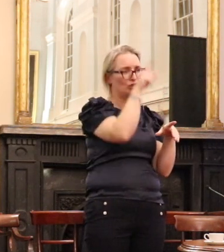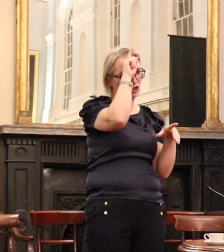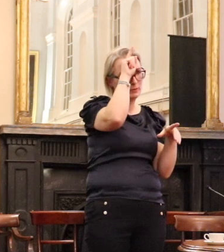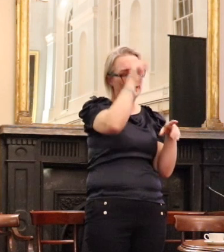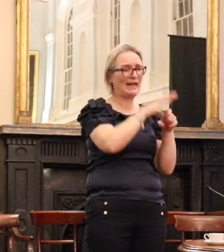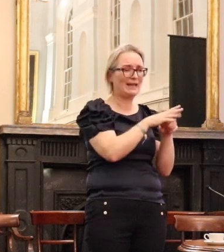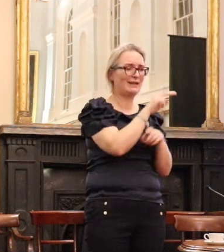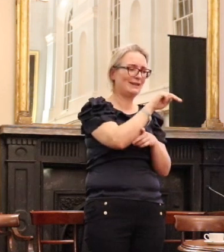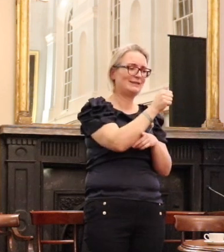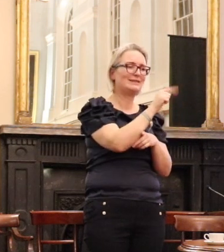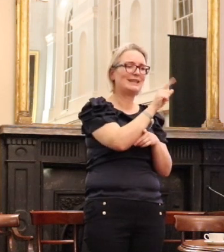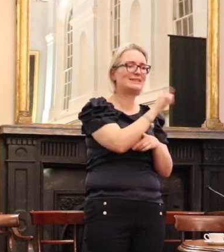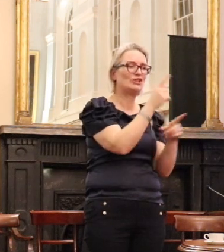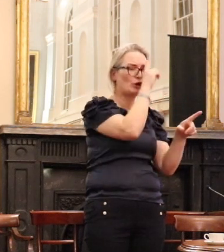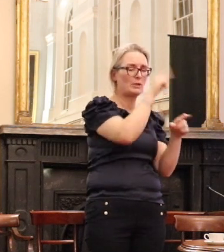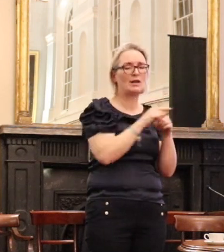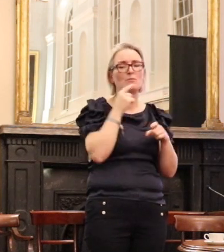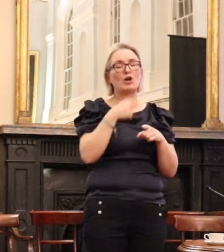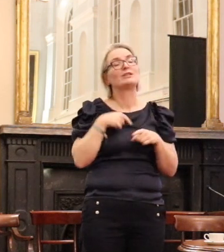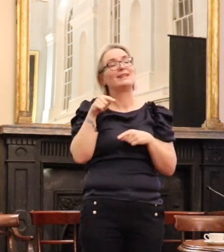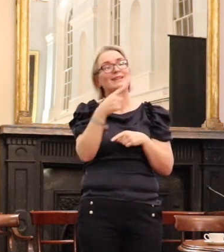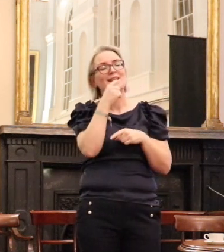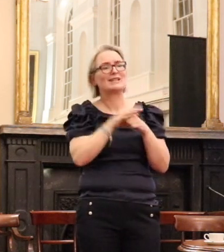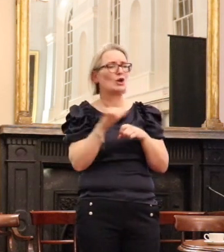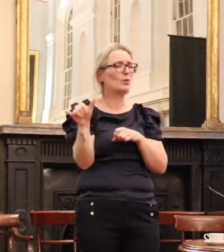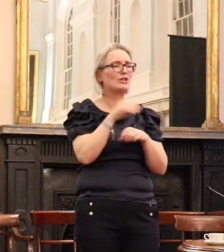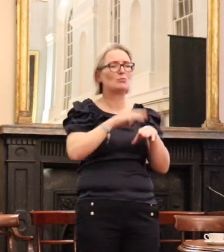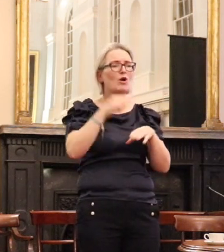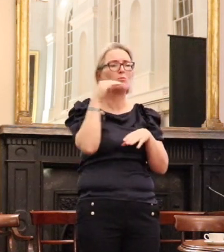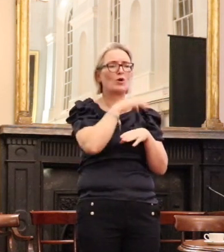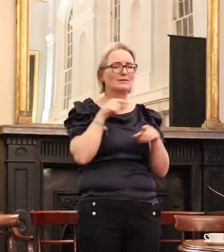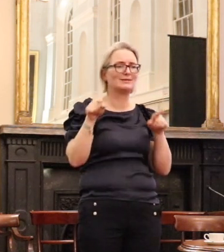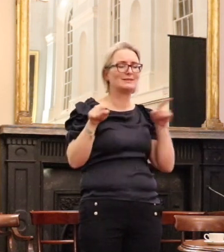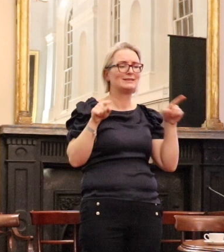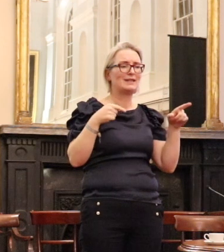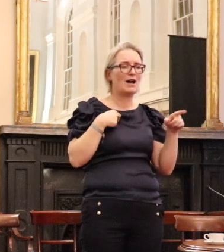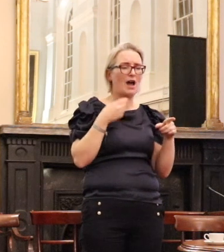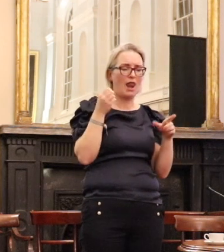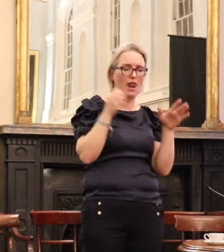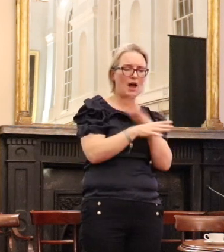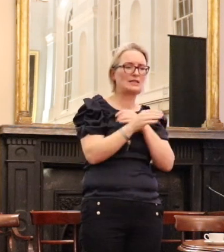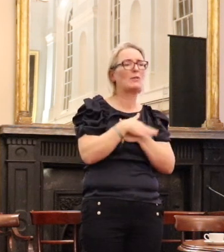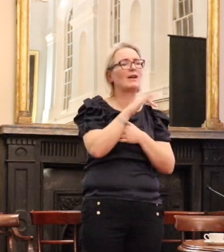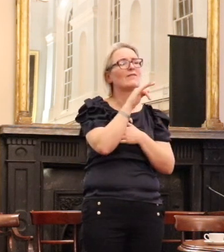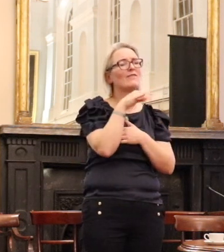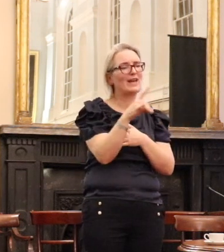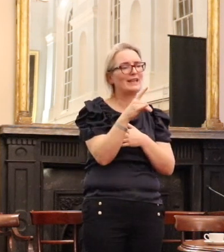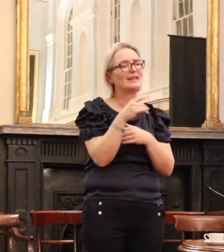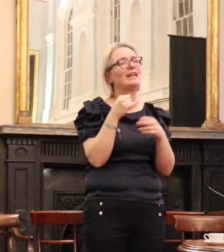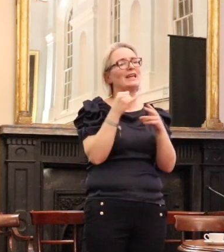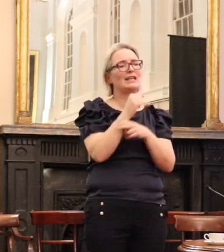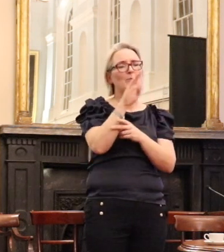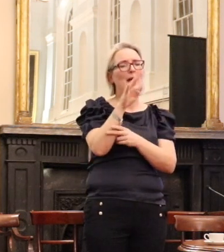He said, Which was more important? I inclined to lose my faith in Ballyrush and Horton,